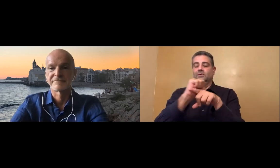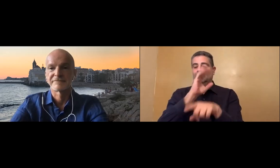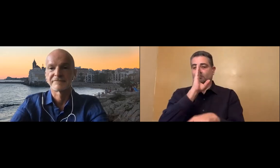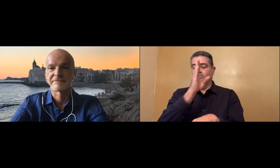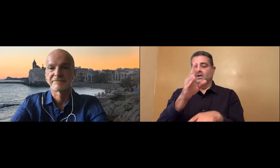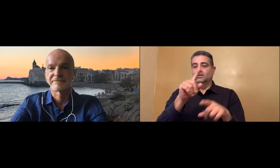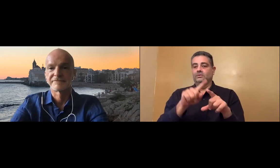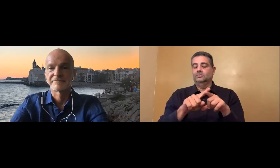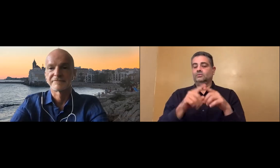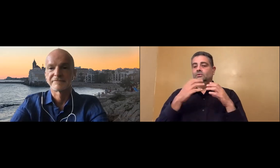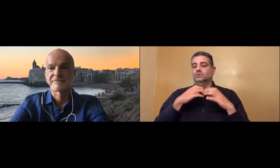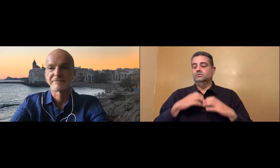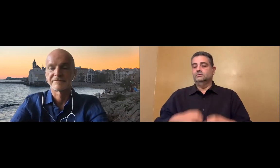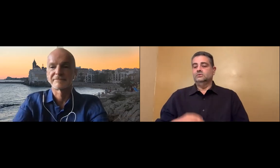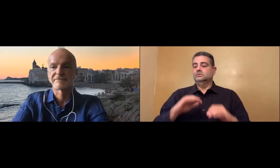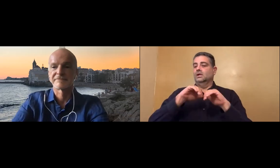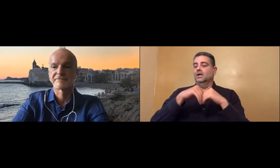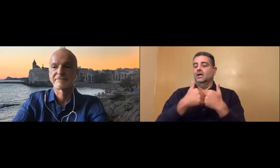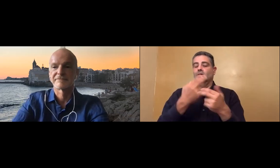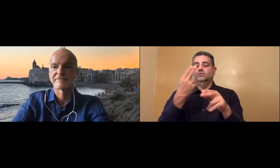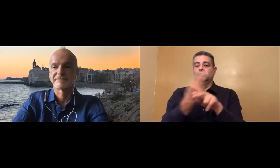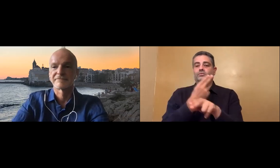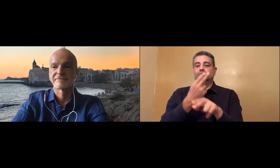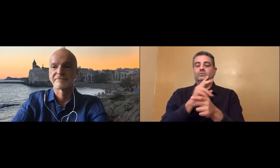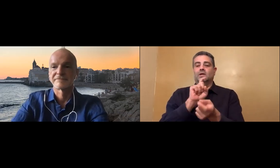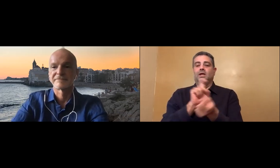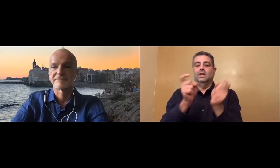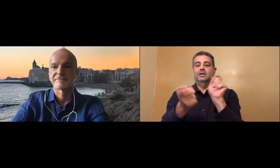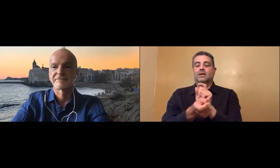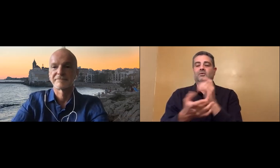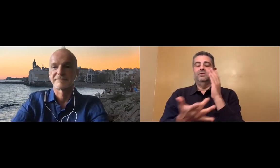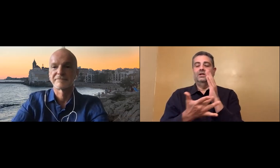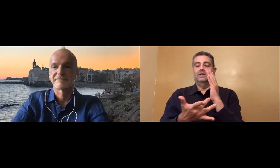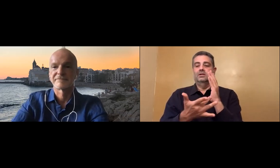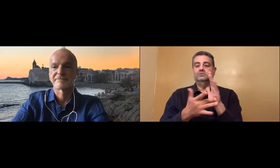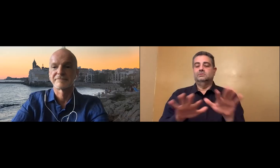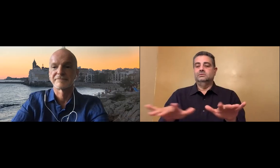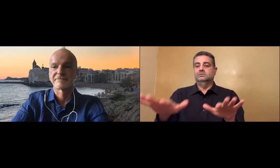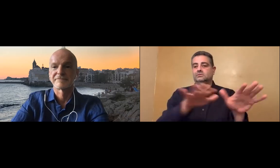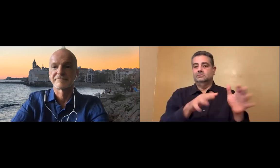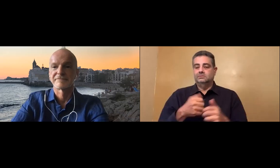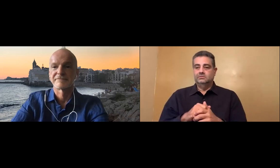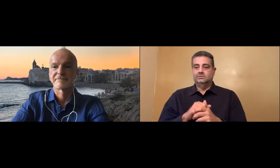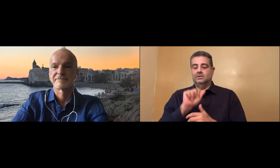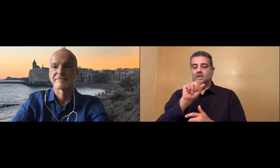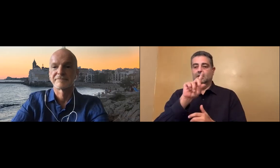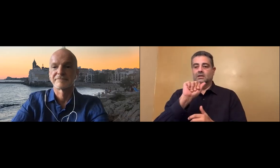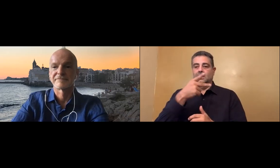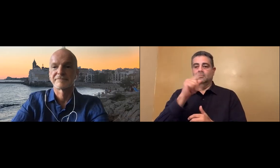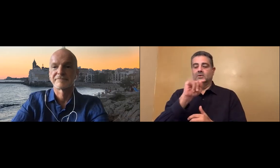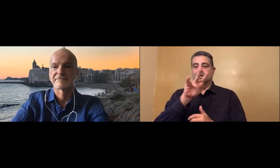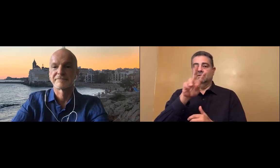I work in a variety of states providing direct training to consumers so they can learn about